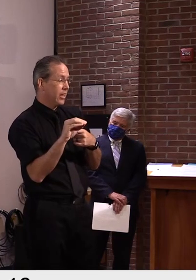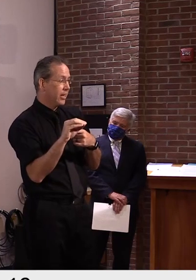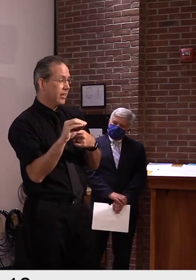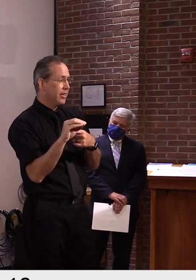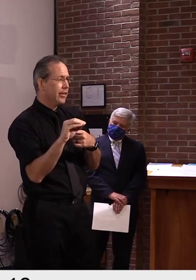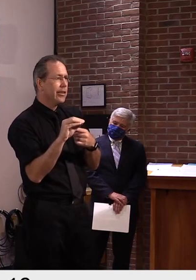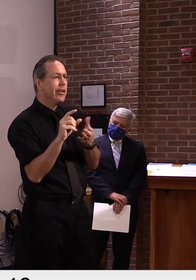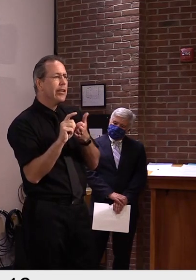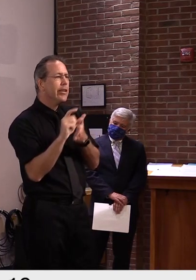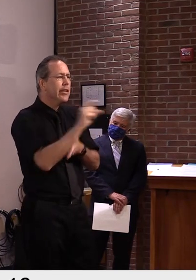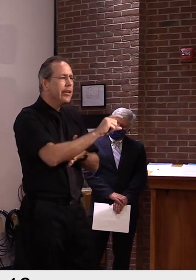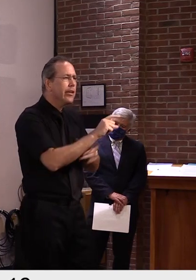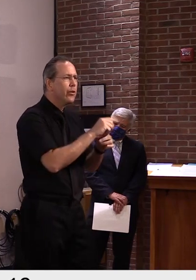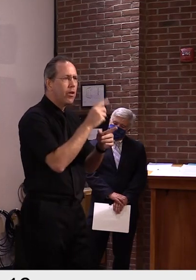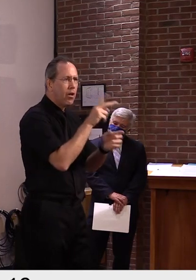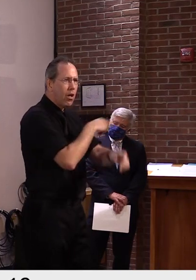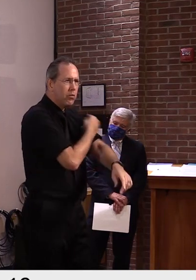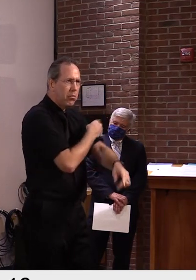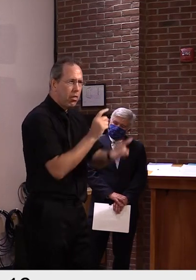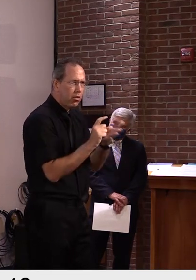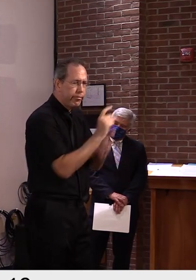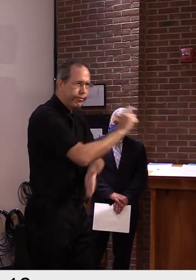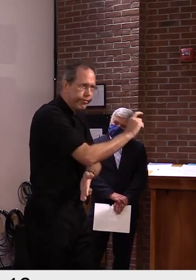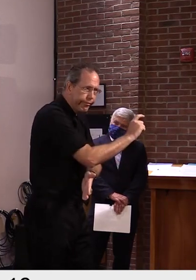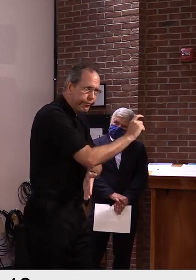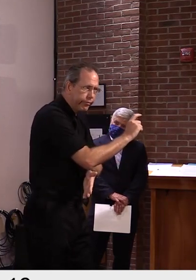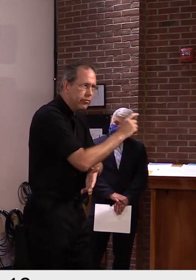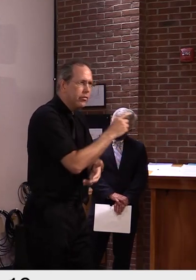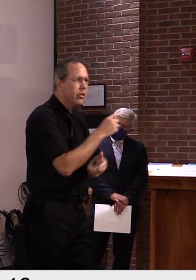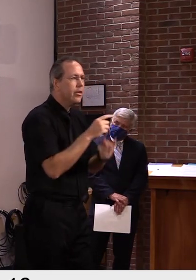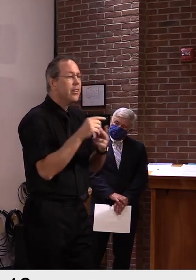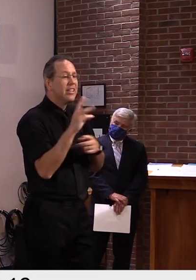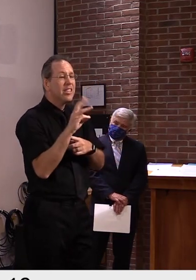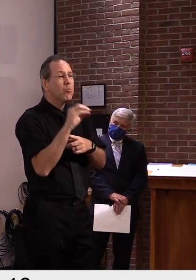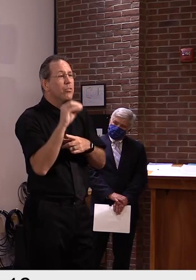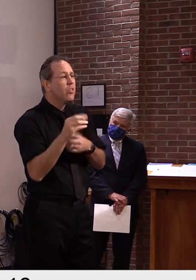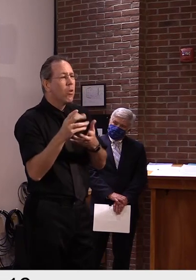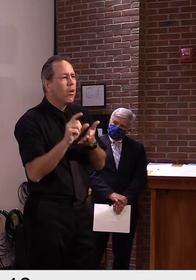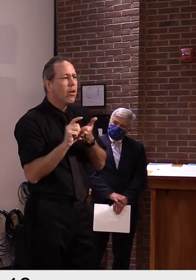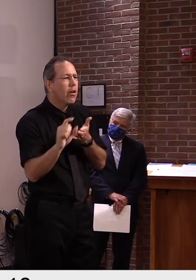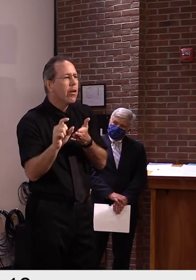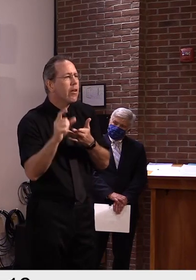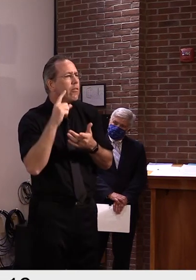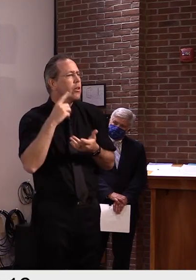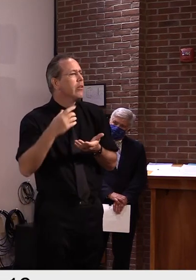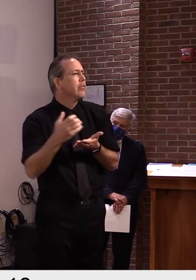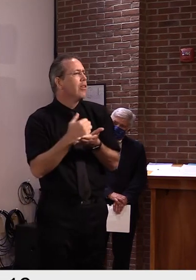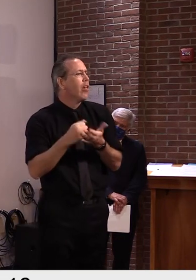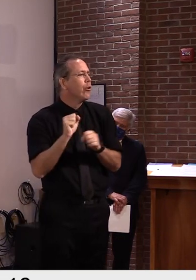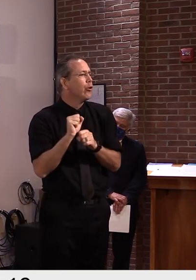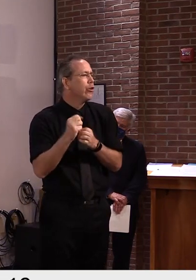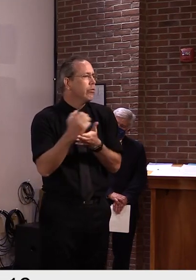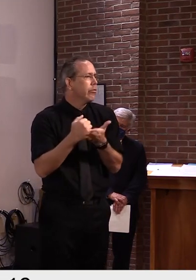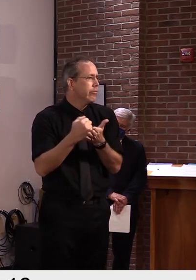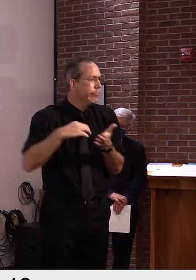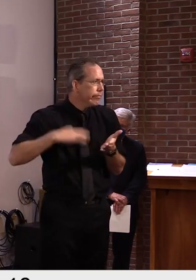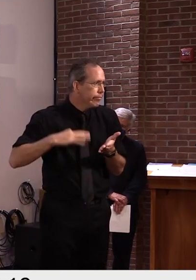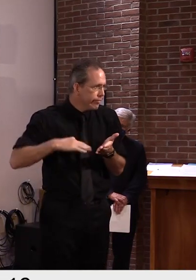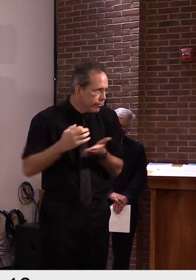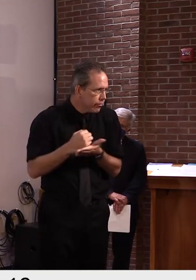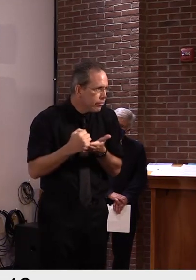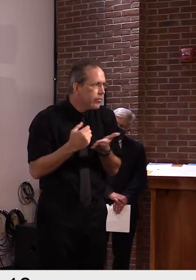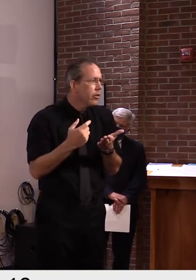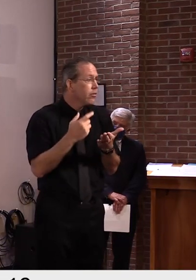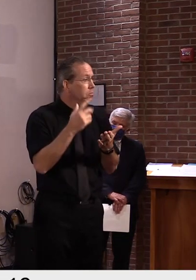6% or so for salaries and IT and the like. And, you know, that's really good when you compare it to other Blue Cross plans. So just in terms of